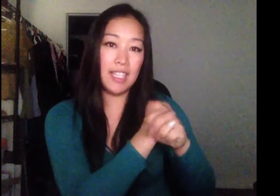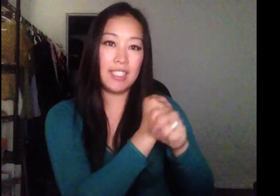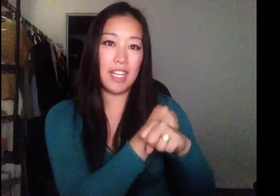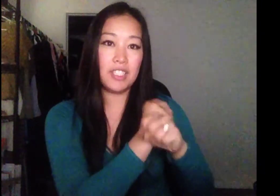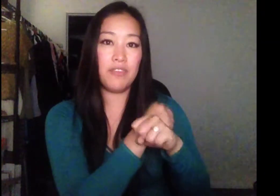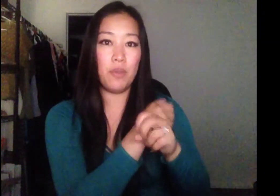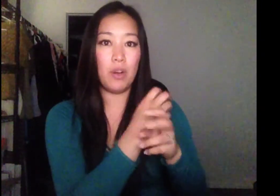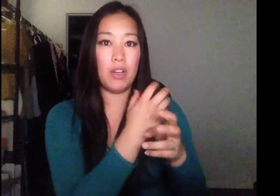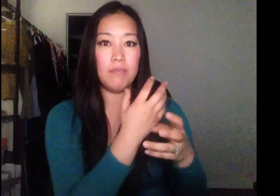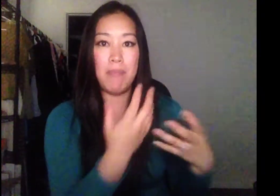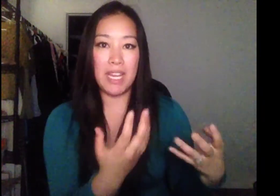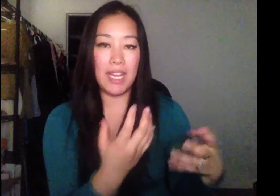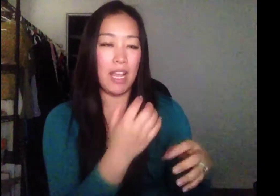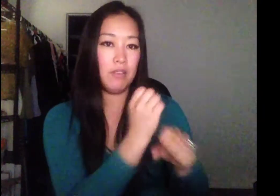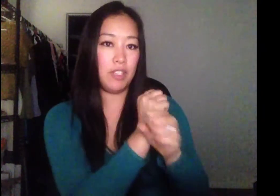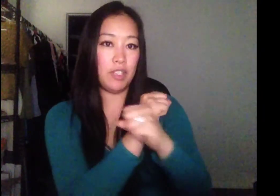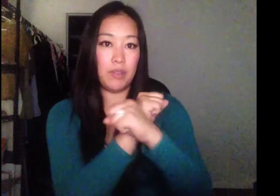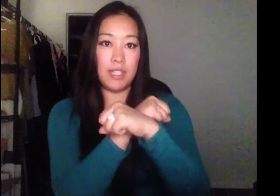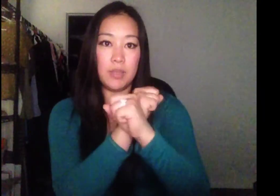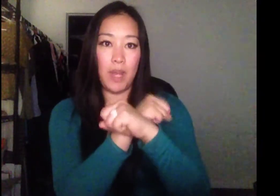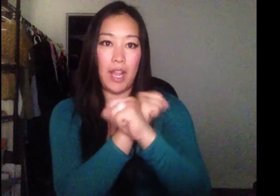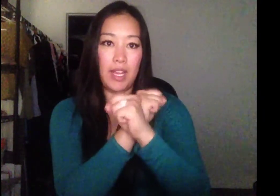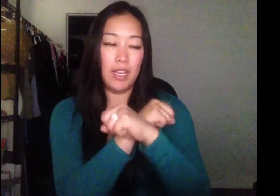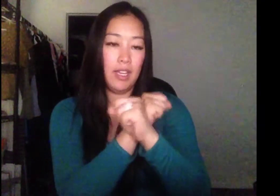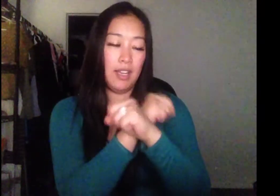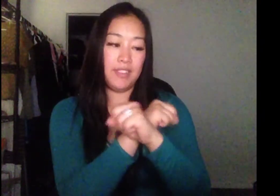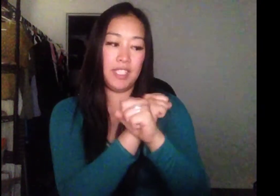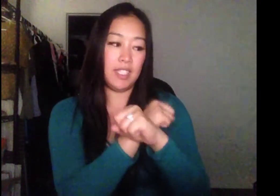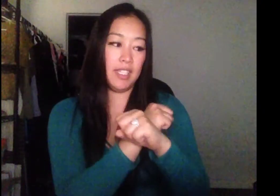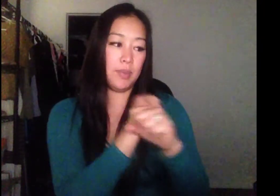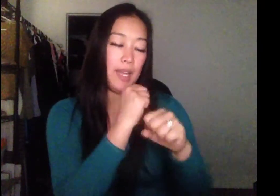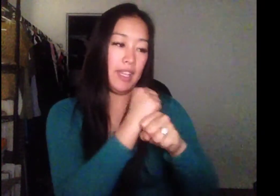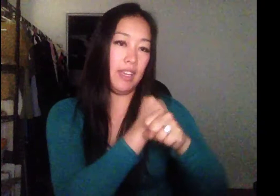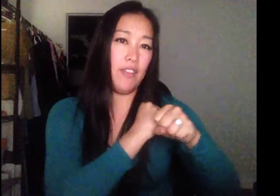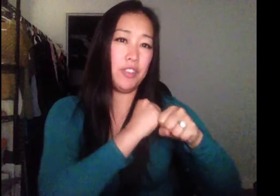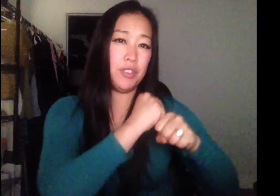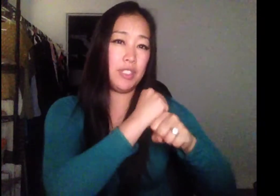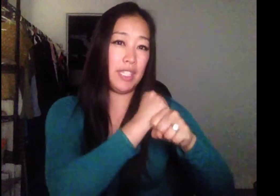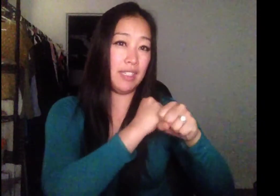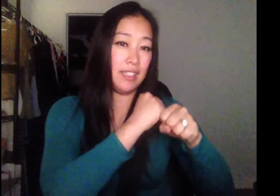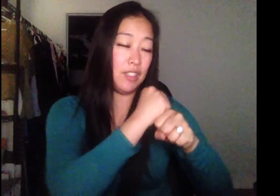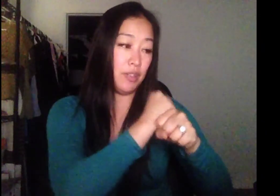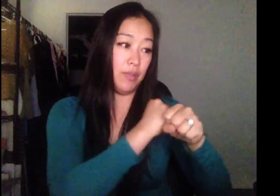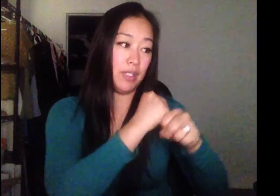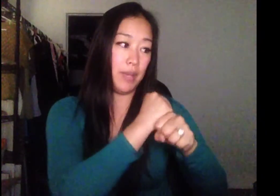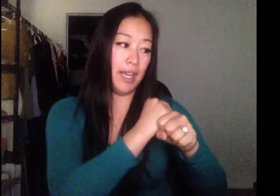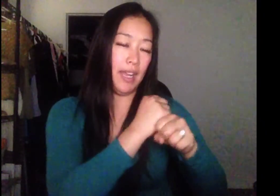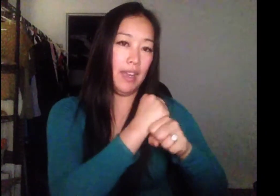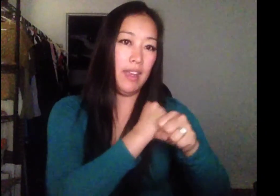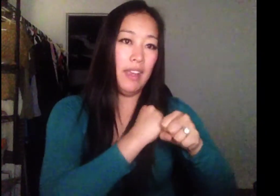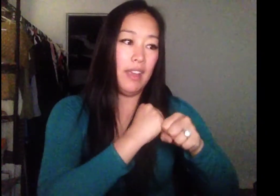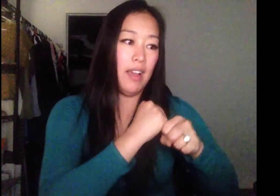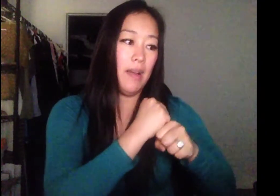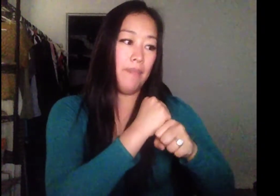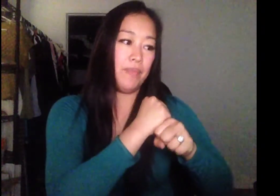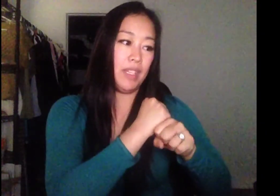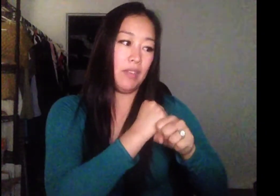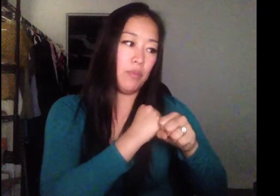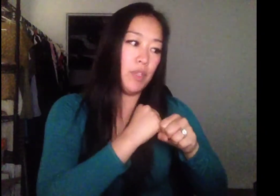is actually for making out. You can do it this way. I've seen it done this way. And then I've also seen it do this way. And when you